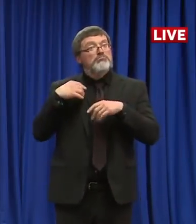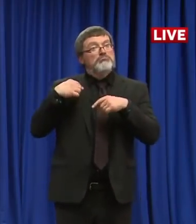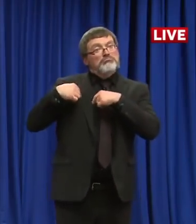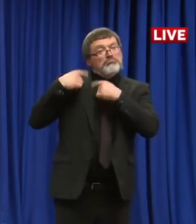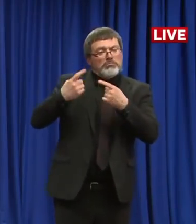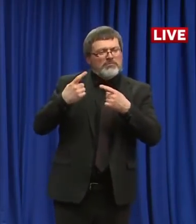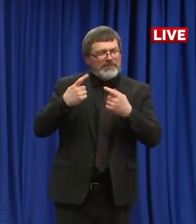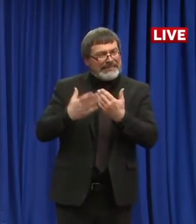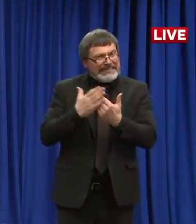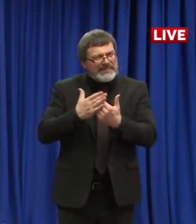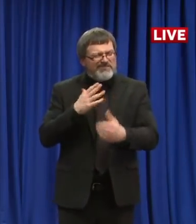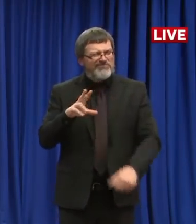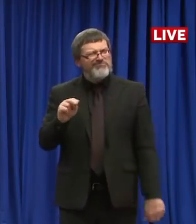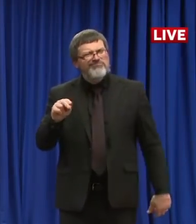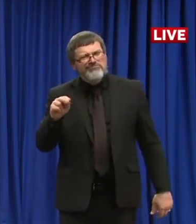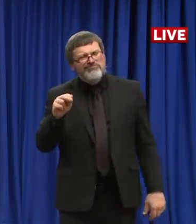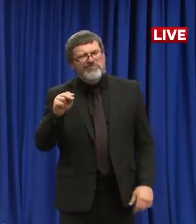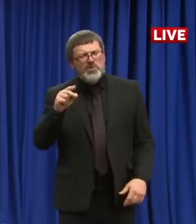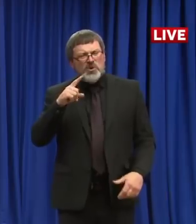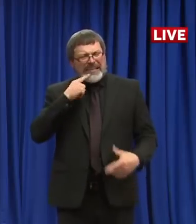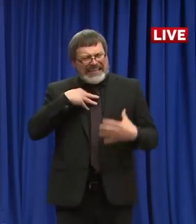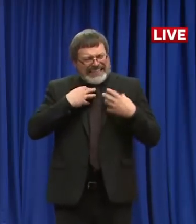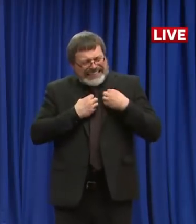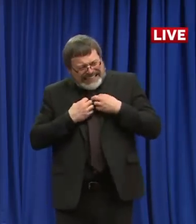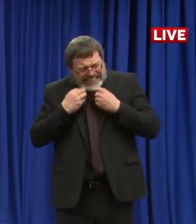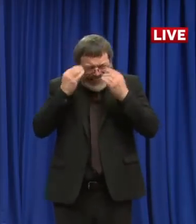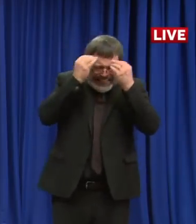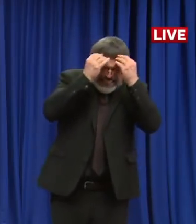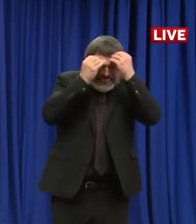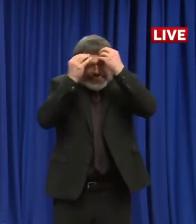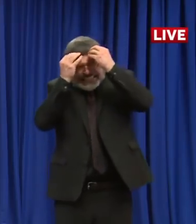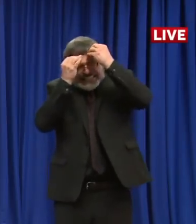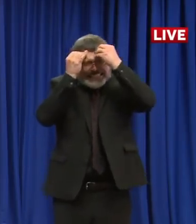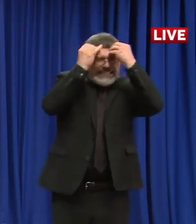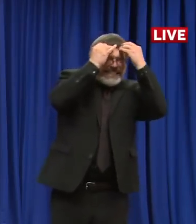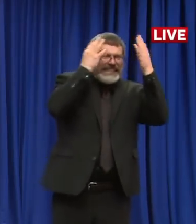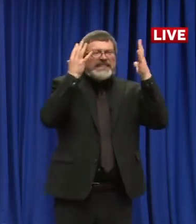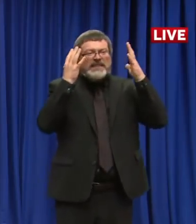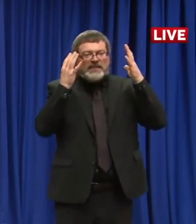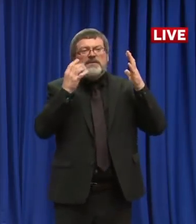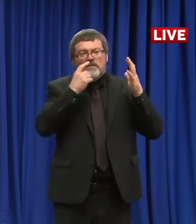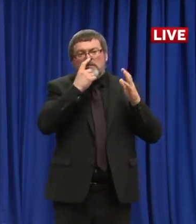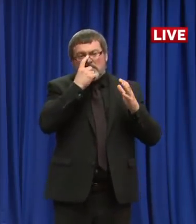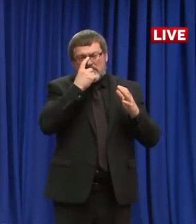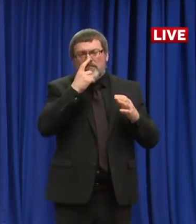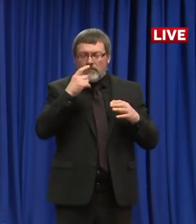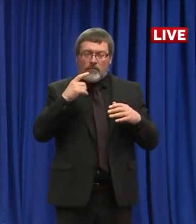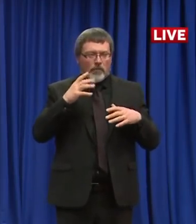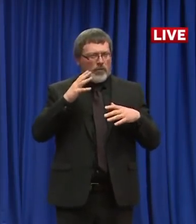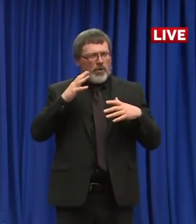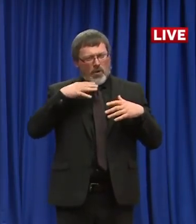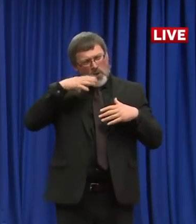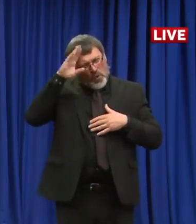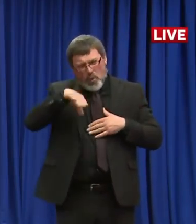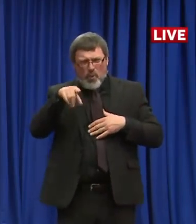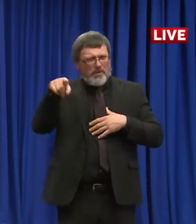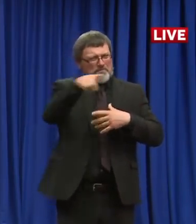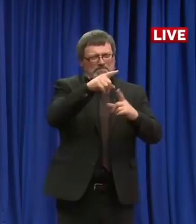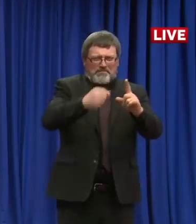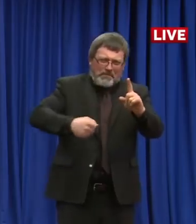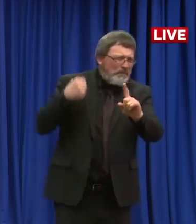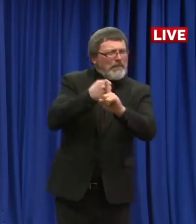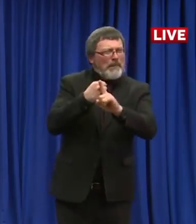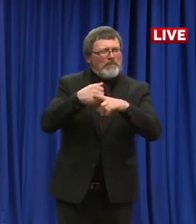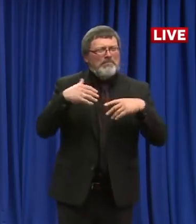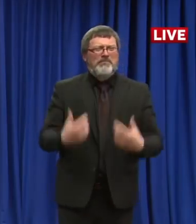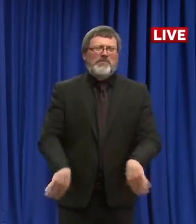to Dr. Chan and the experts that are out there that have been very clear that if we do maintain the physical distancing, if we do maintain our